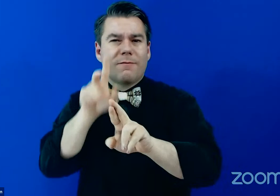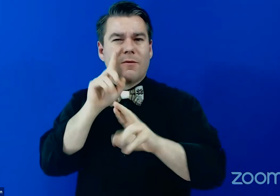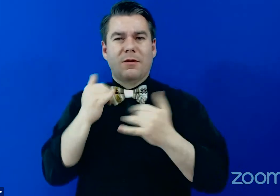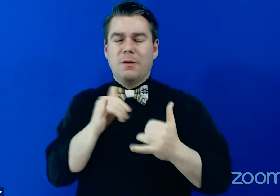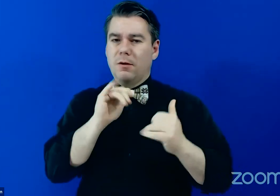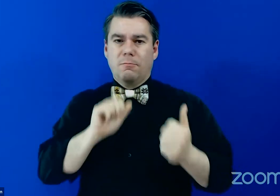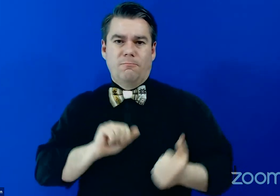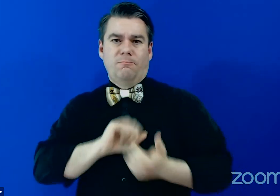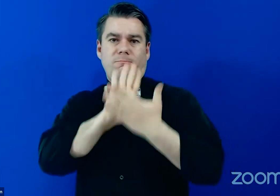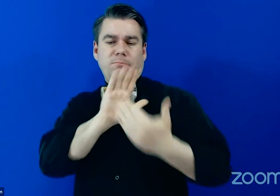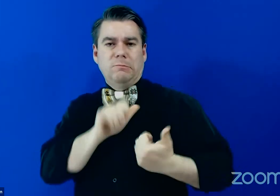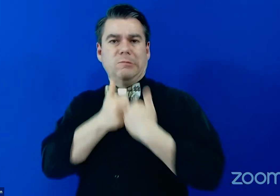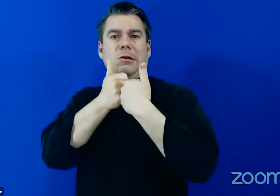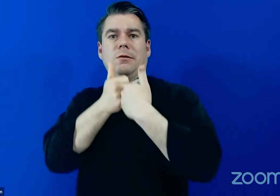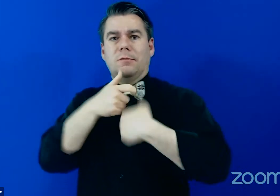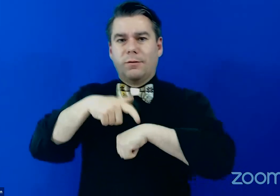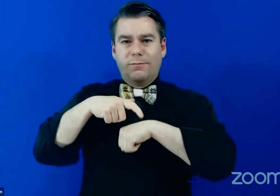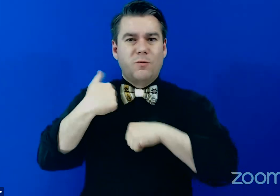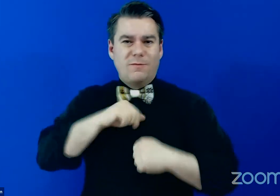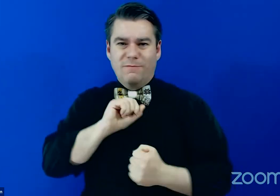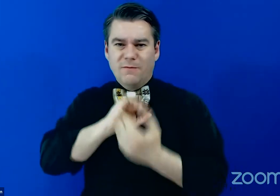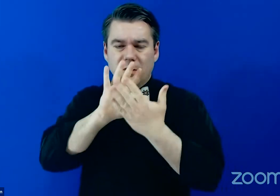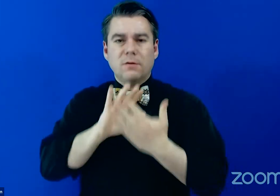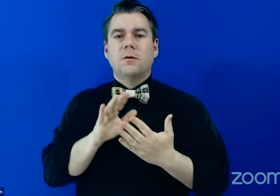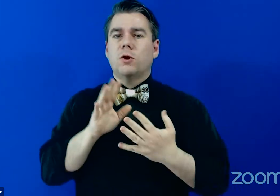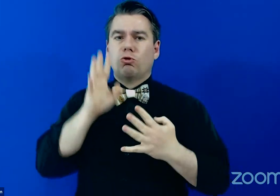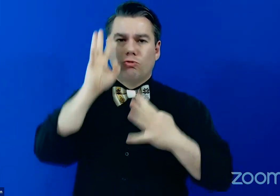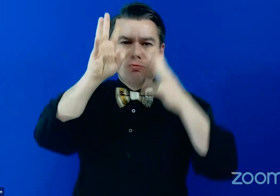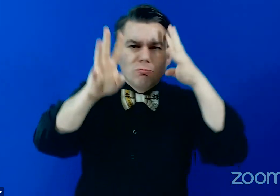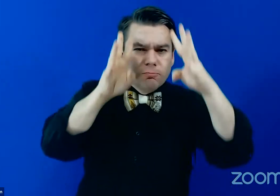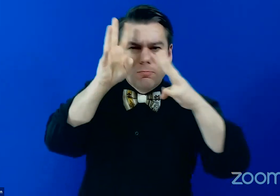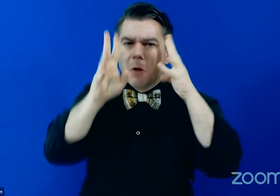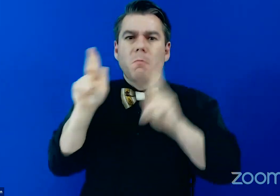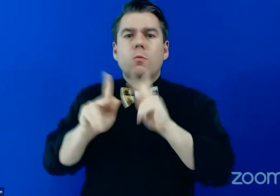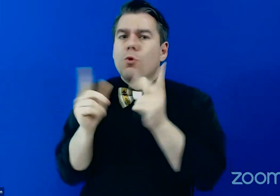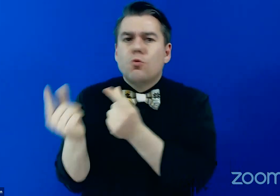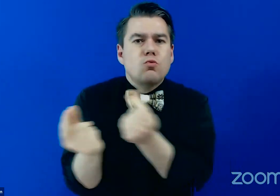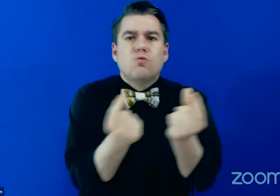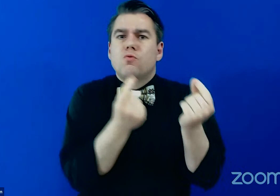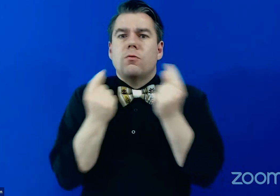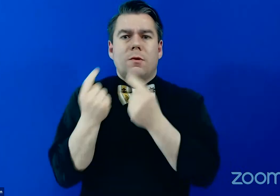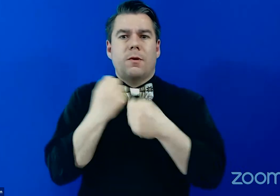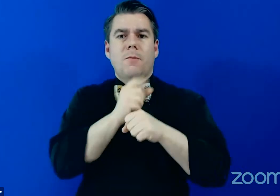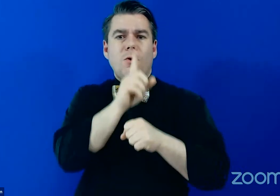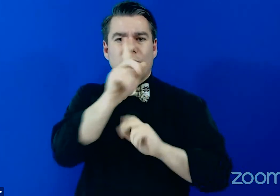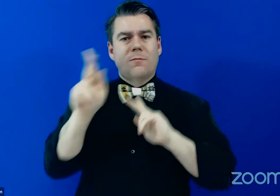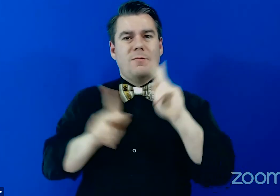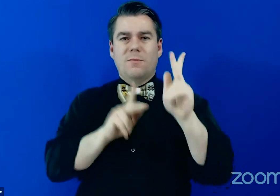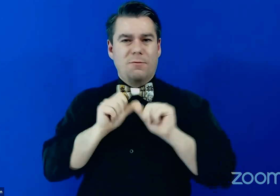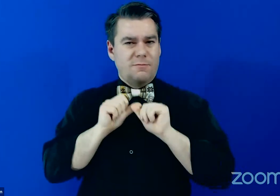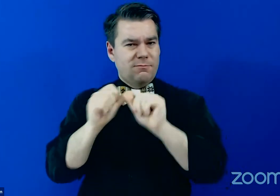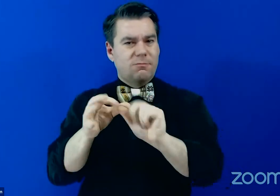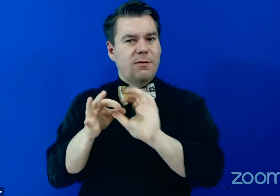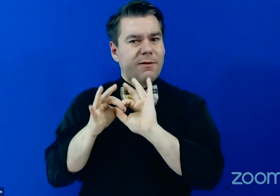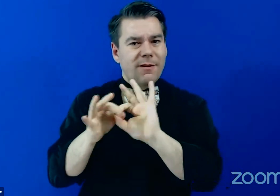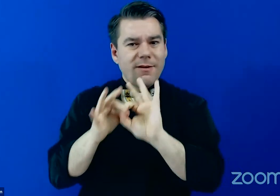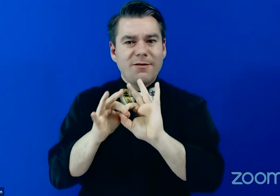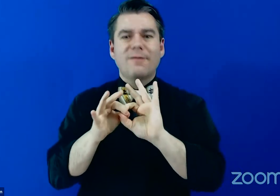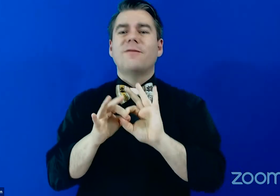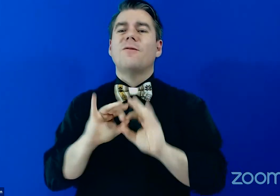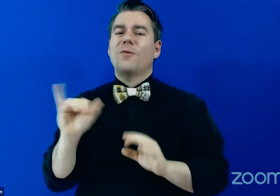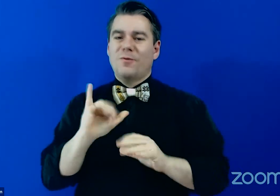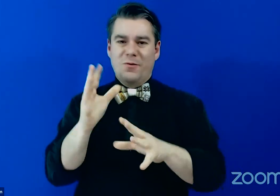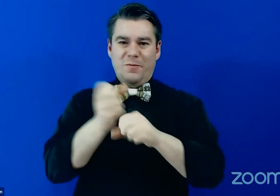that we're facing today, the creative things that people are doing to make sure that people are staying connected and also receiving